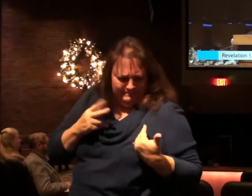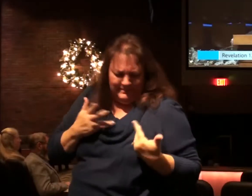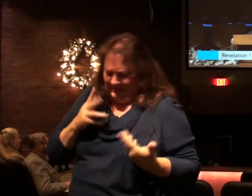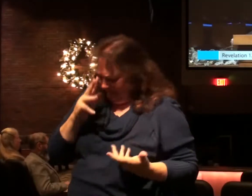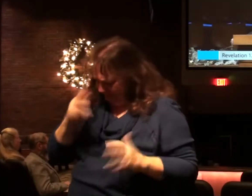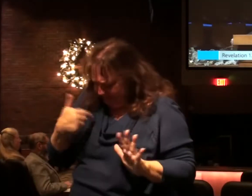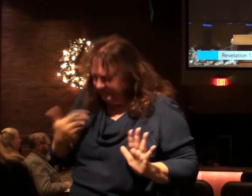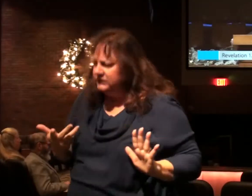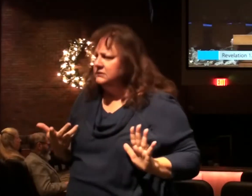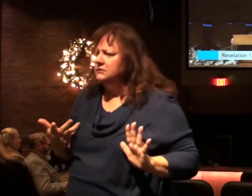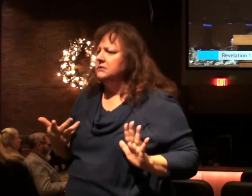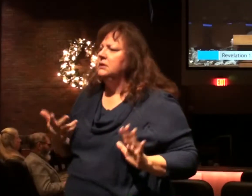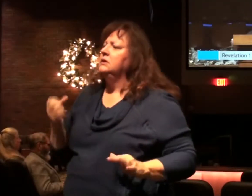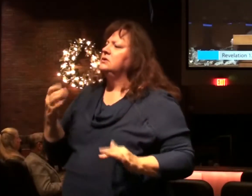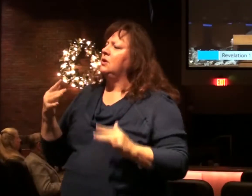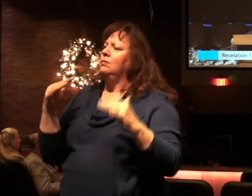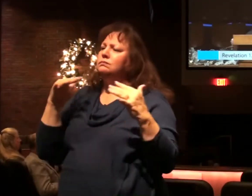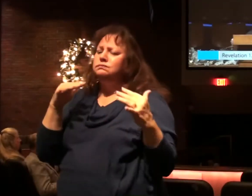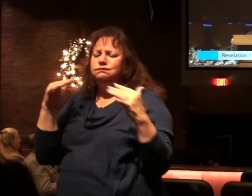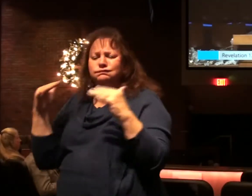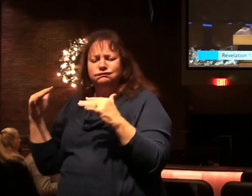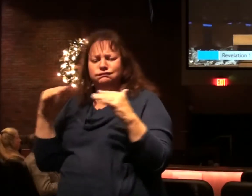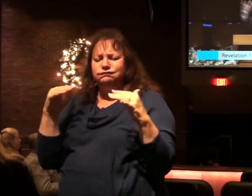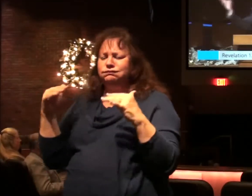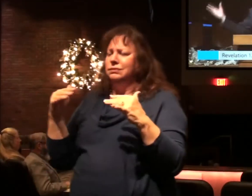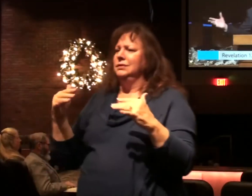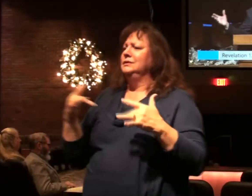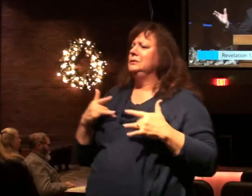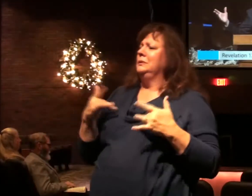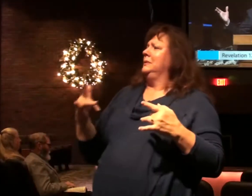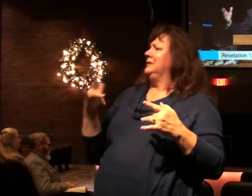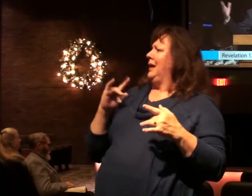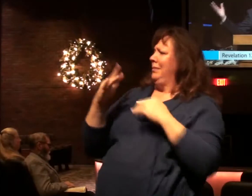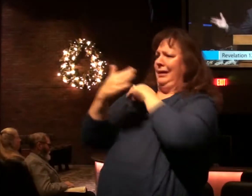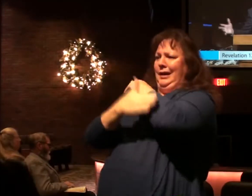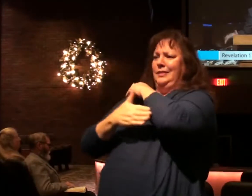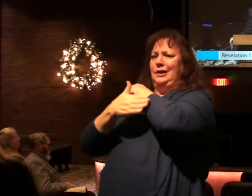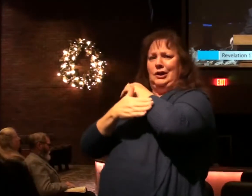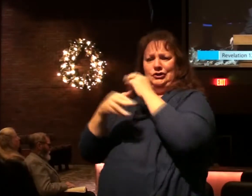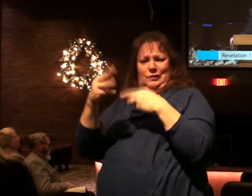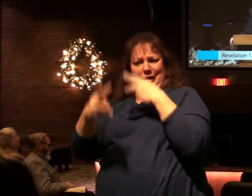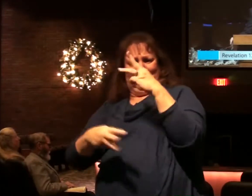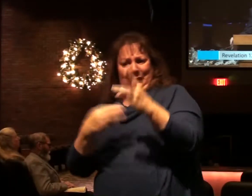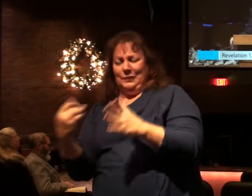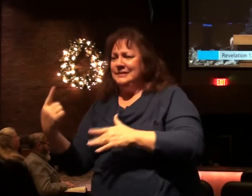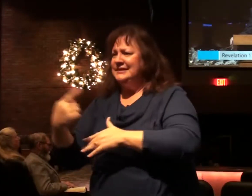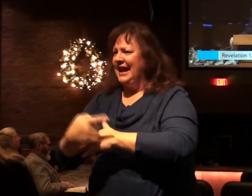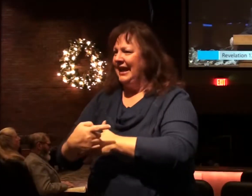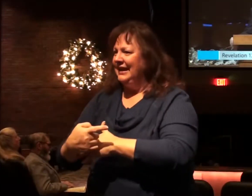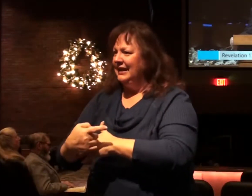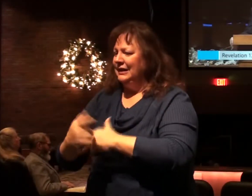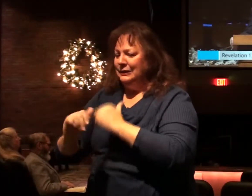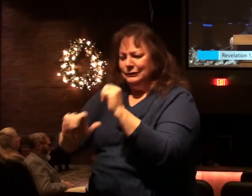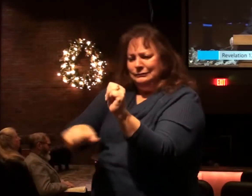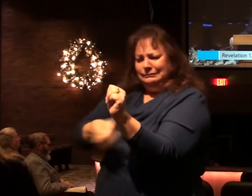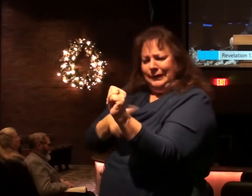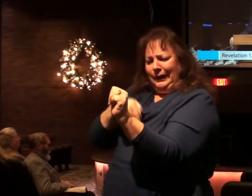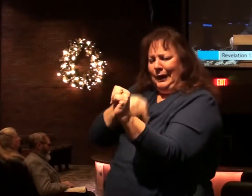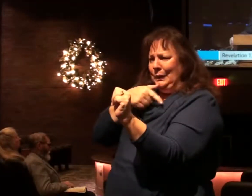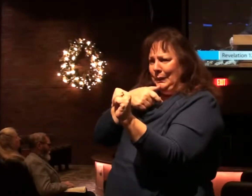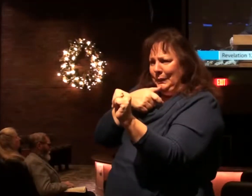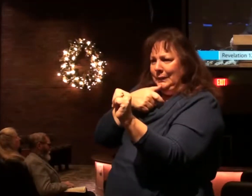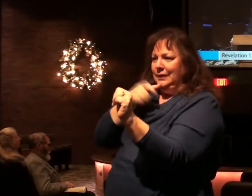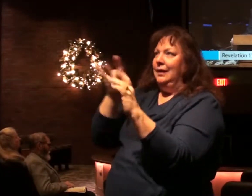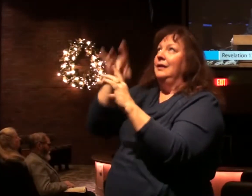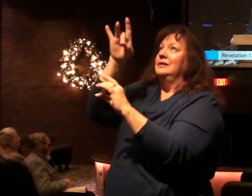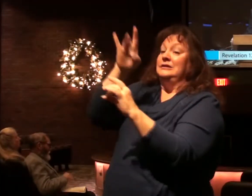and confuse us. So the war goes on. That's the explanation. What is going on in our country and in the world today? Behind it are the spiritual